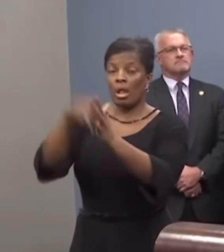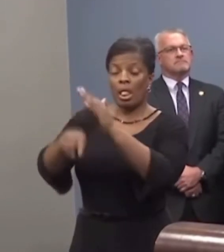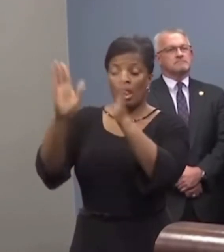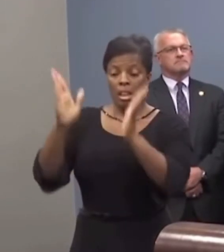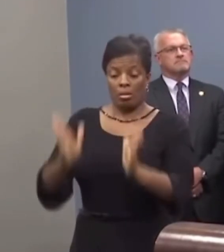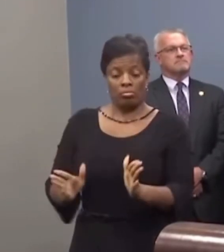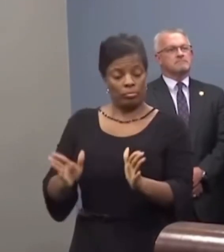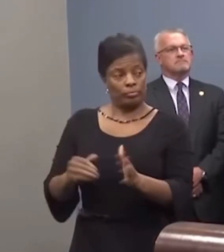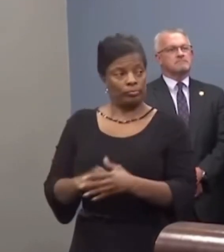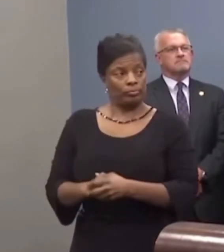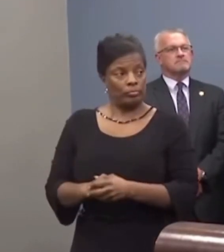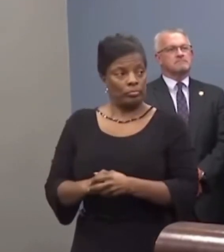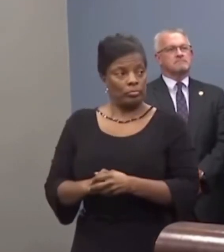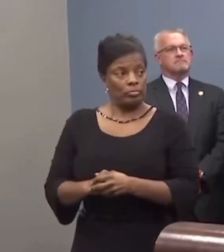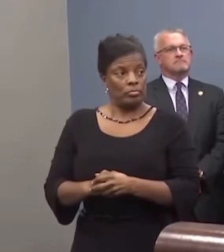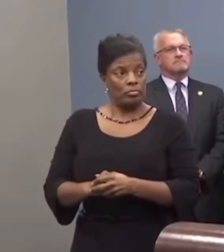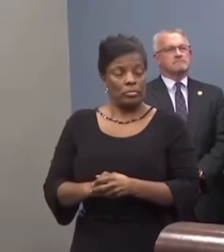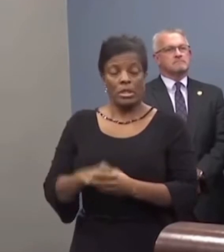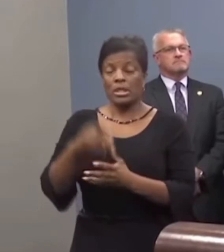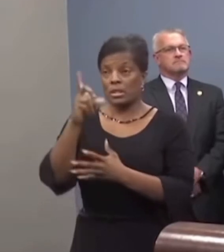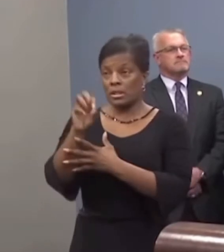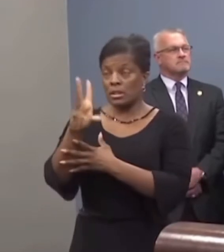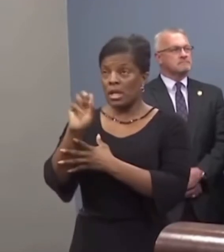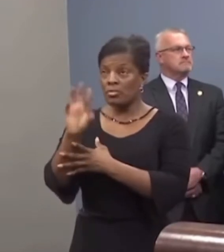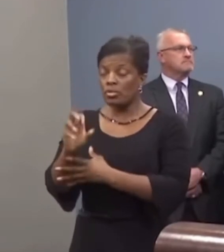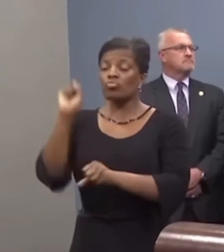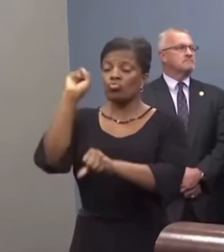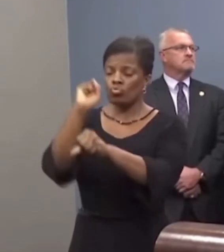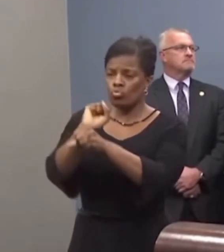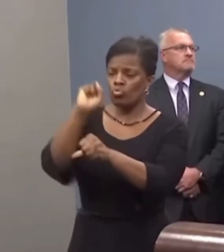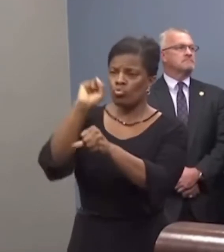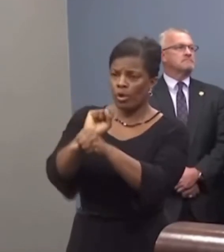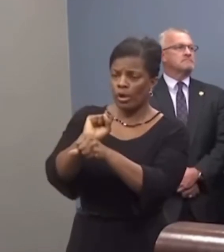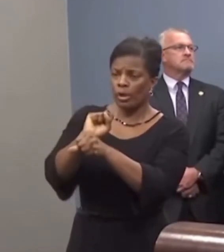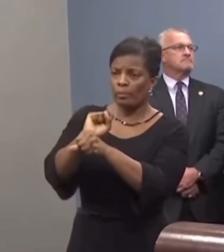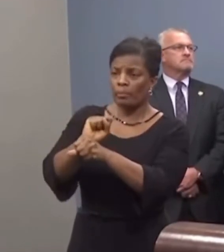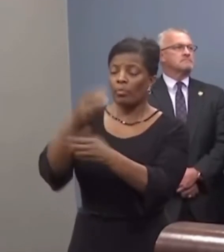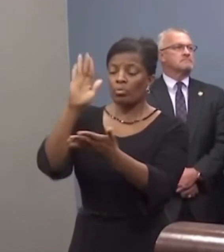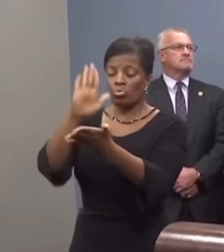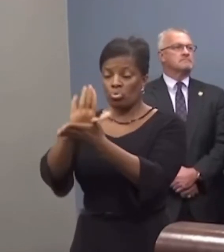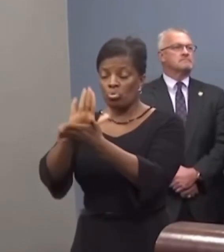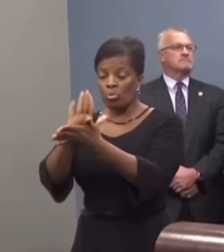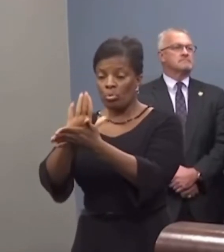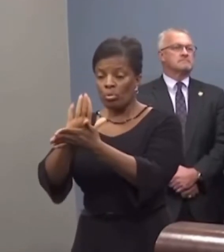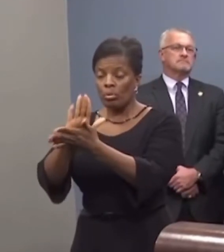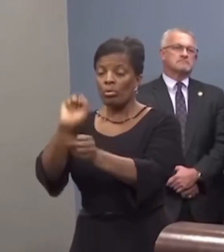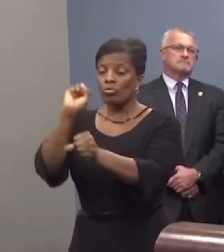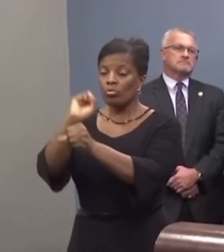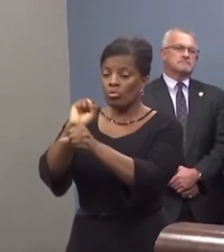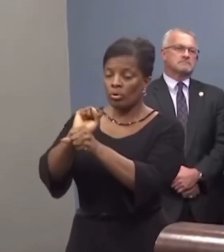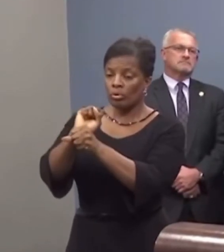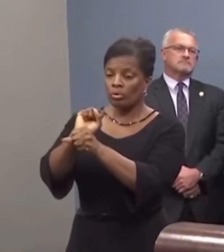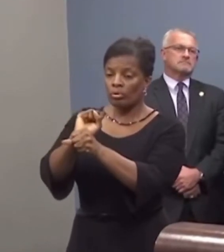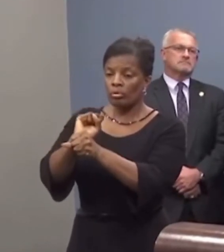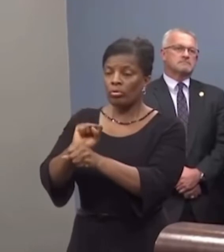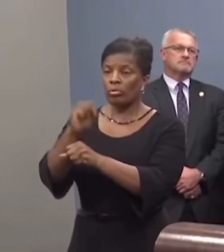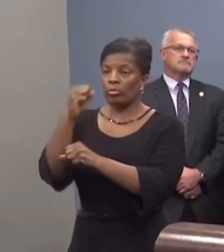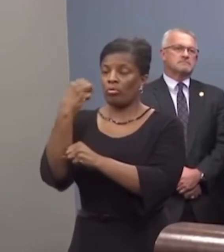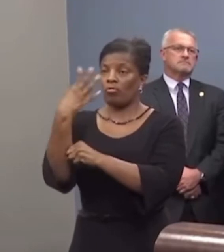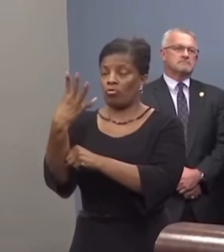Our detectives are currently working on the charging documents, and we will be charging four counts of